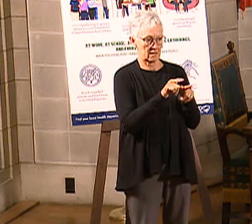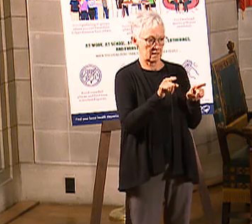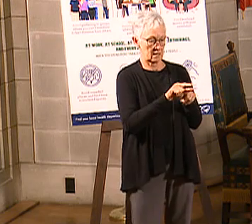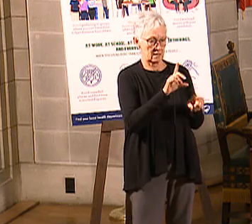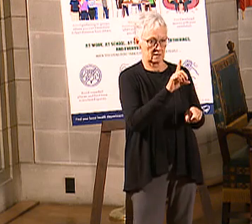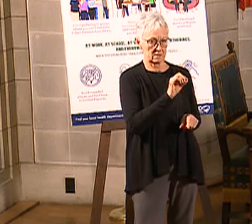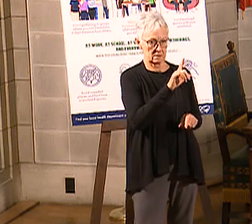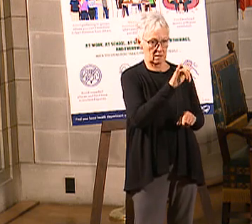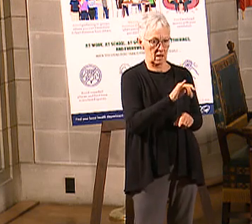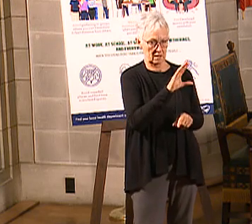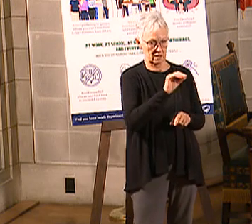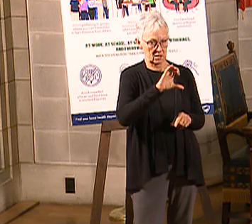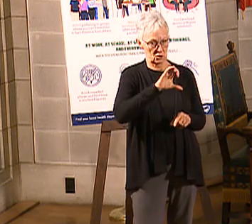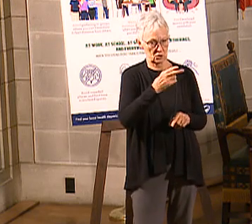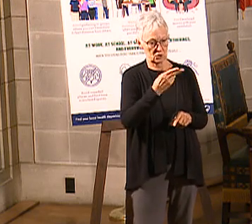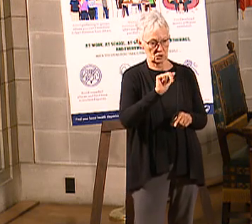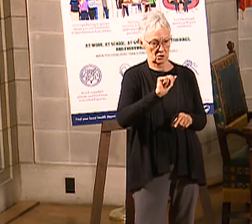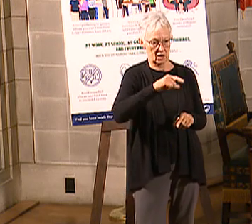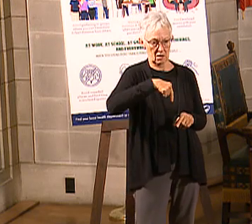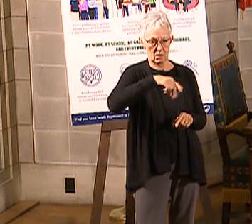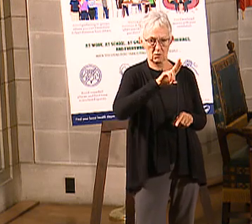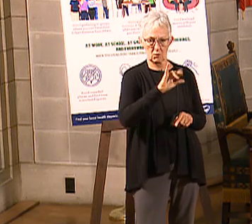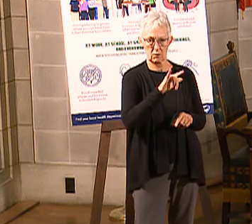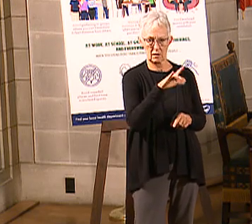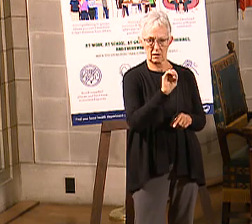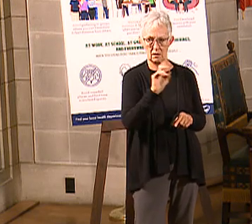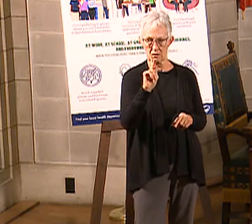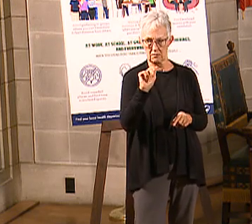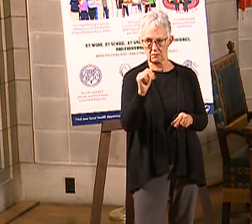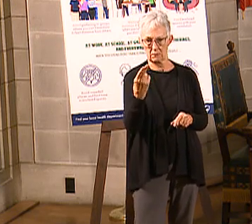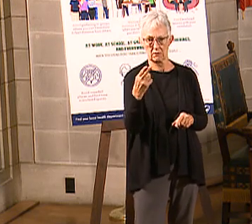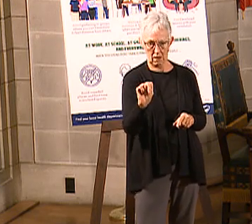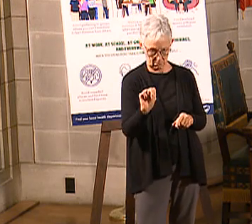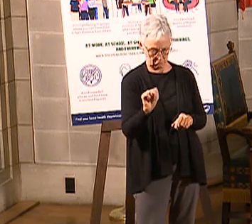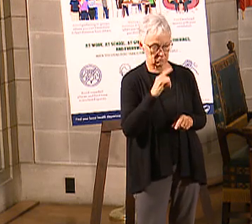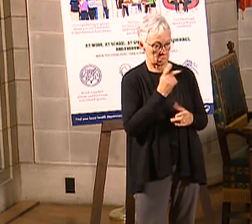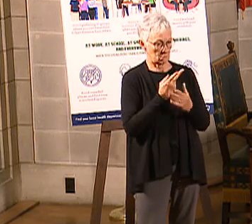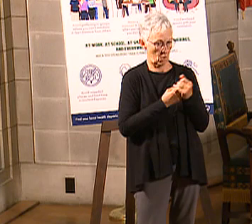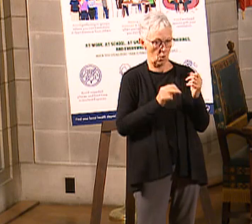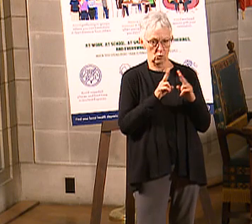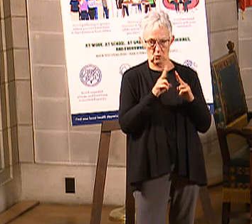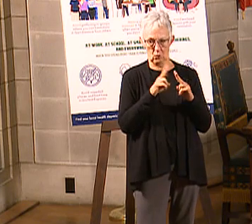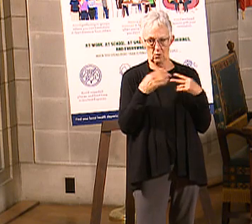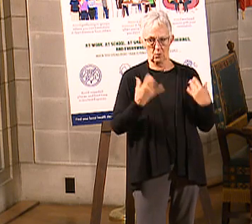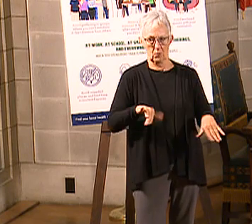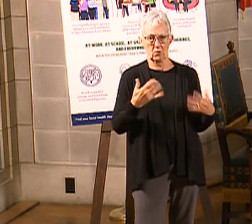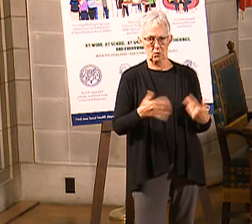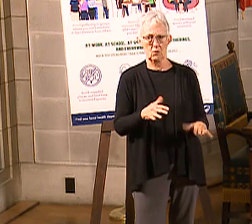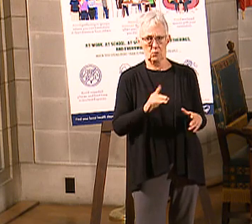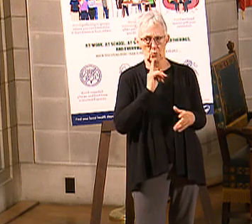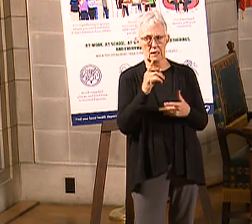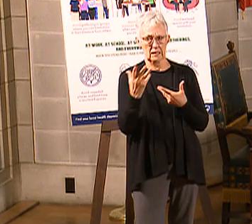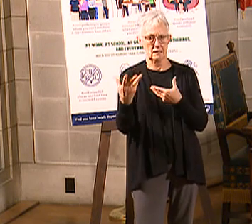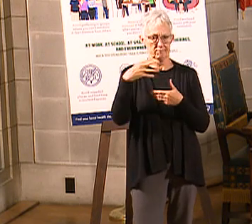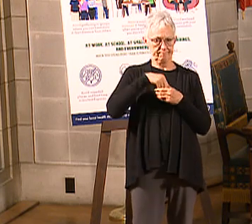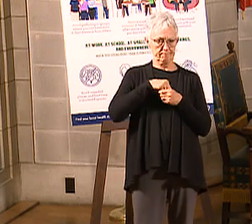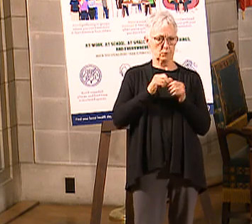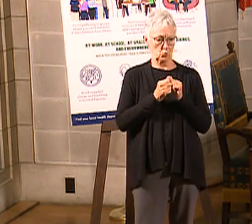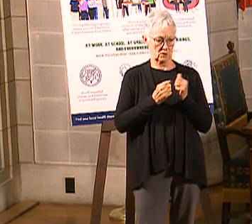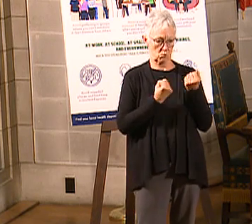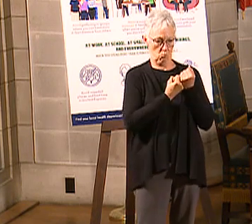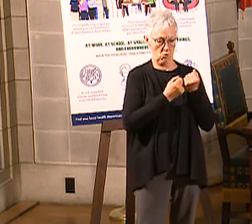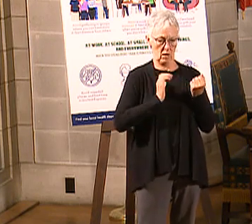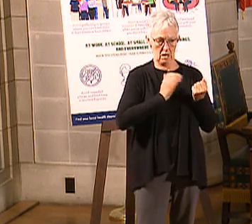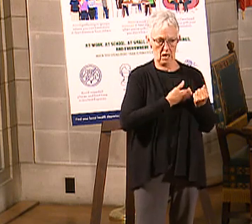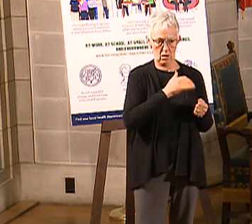Shaquille Khan. Both of these gentlemen have been instrumental in making sure that our IT bill solution that we need to